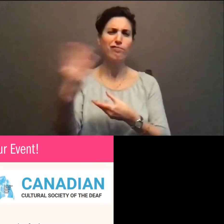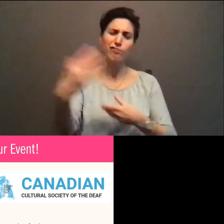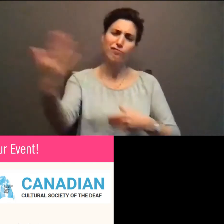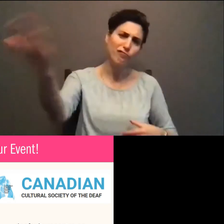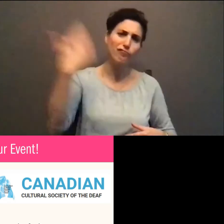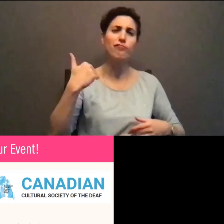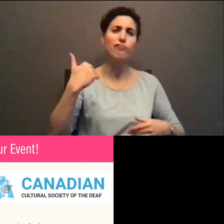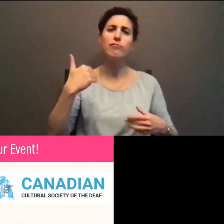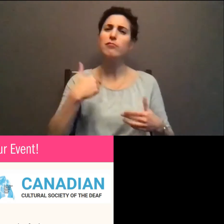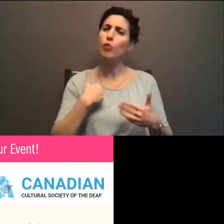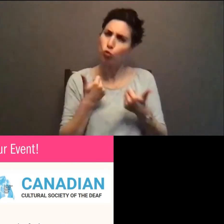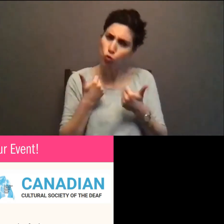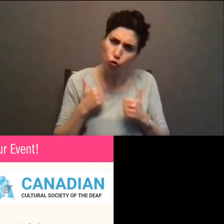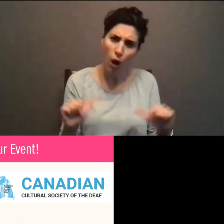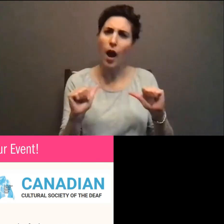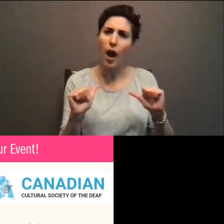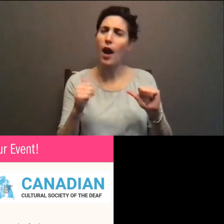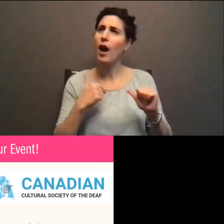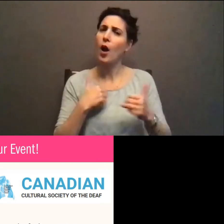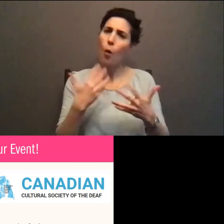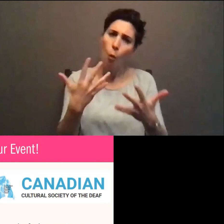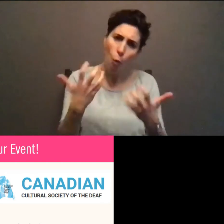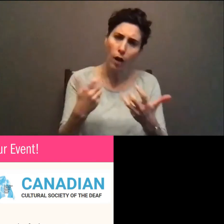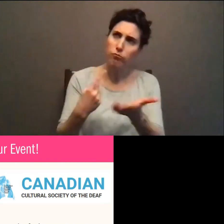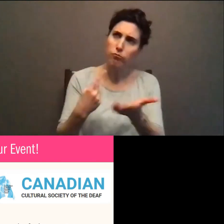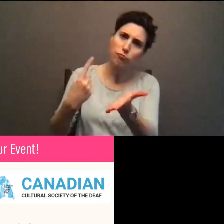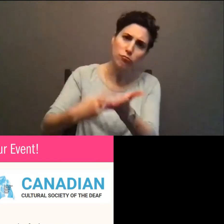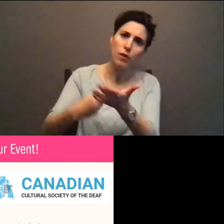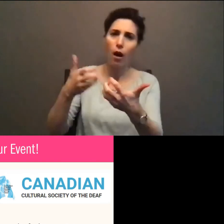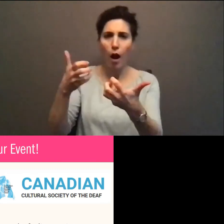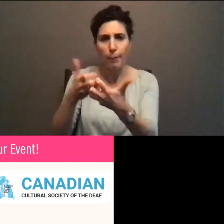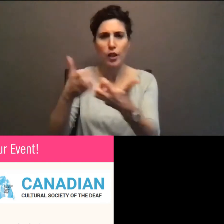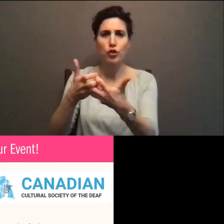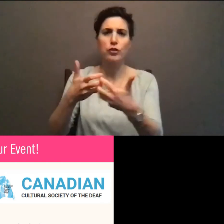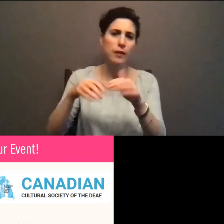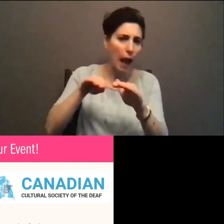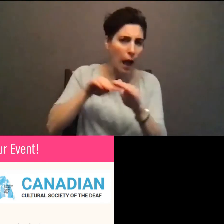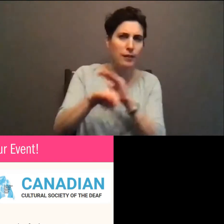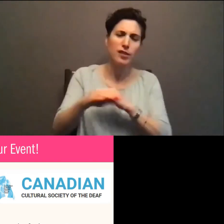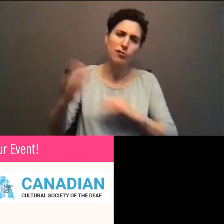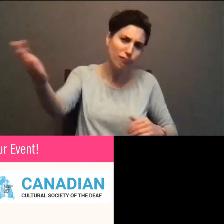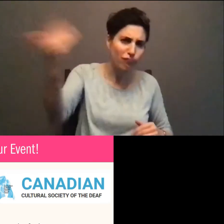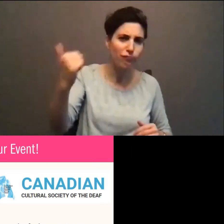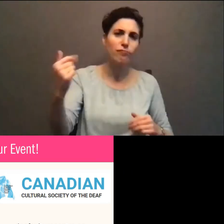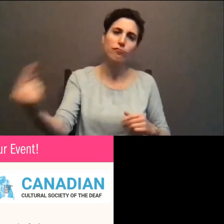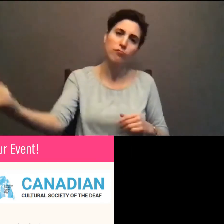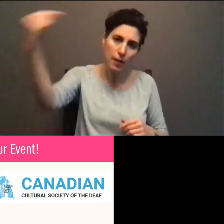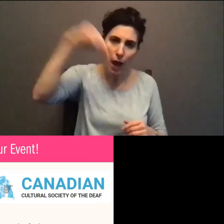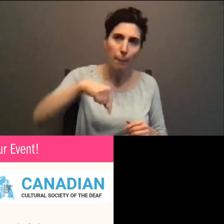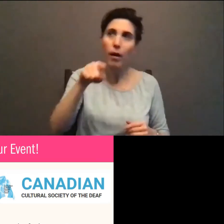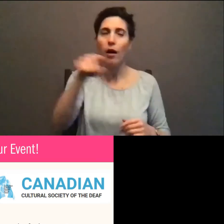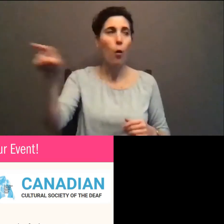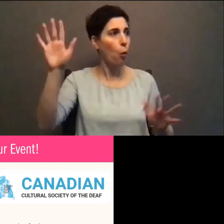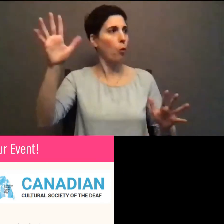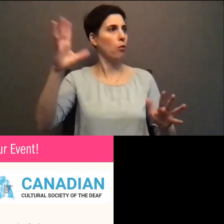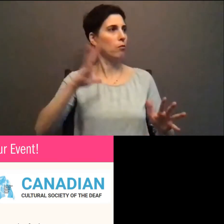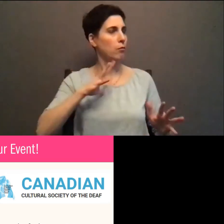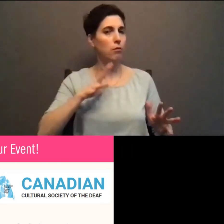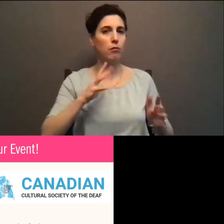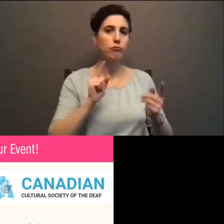are willing to discuss accommodations and access. And it makes it easier for people to approach you and ask you about it.